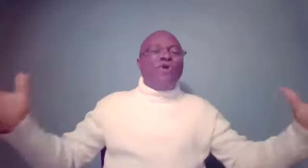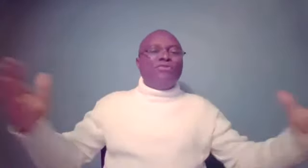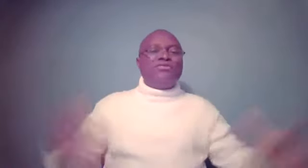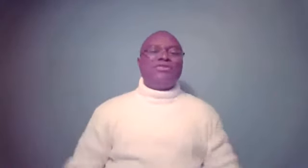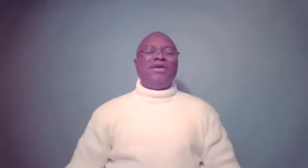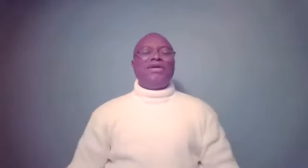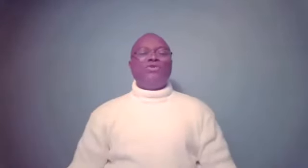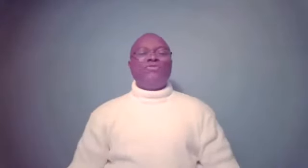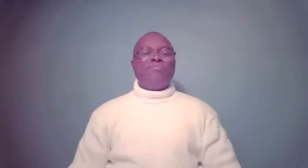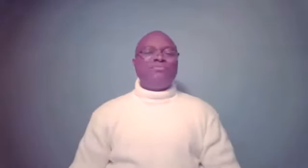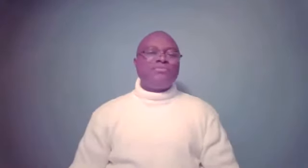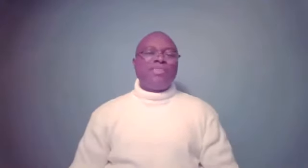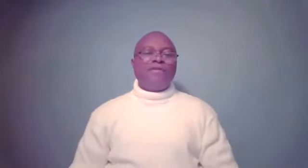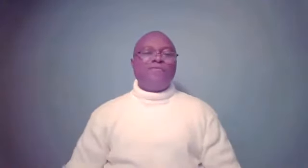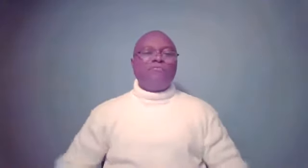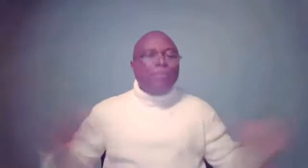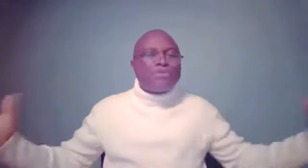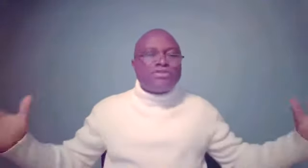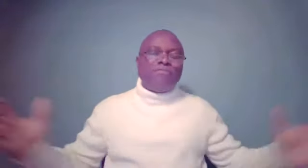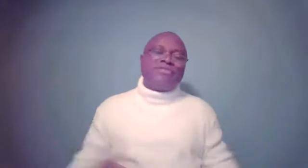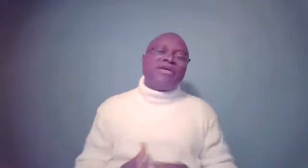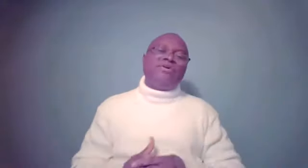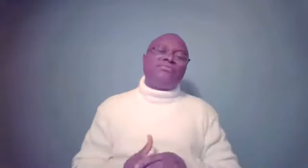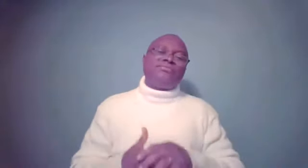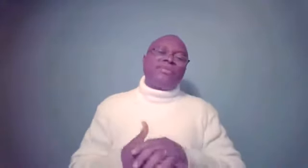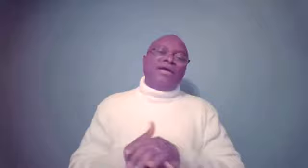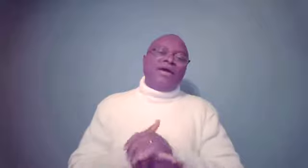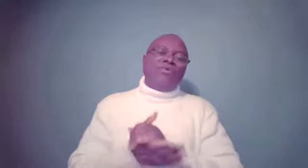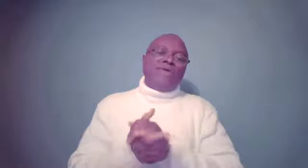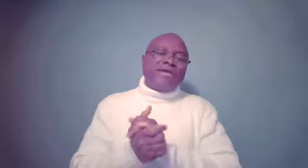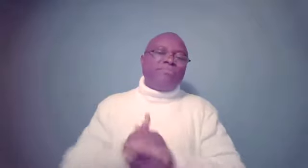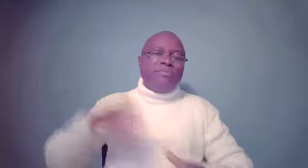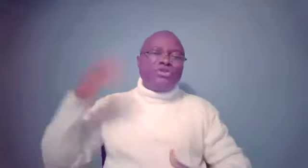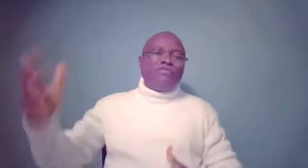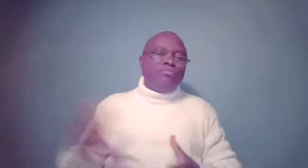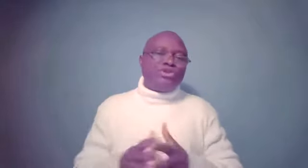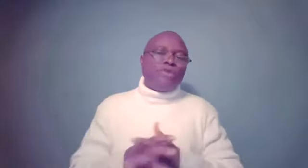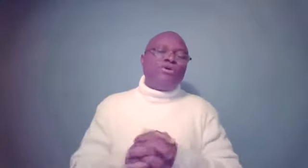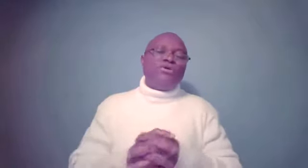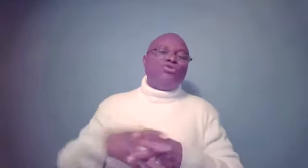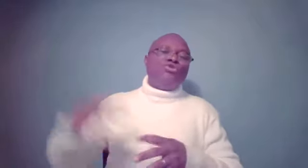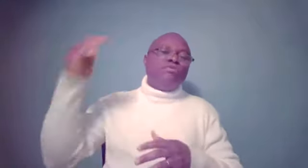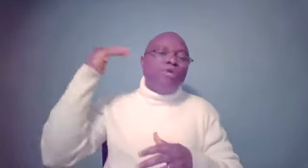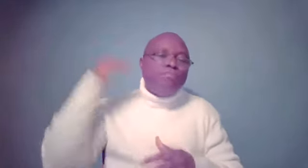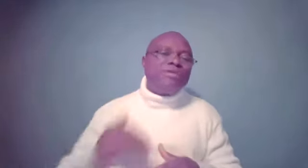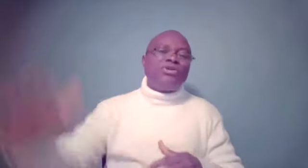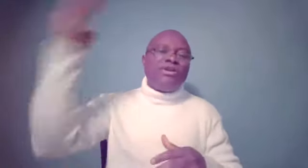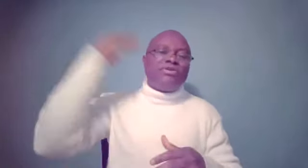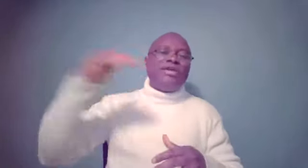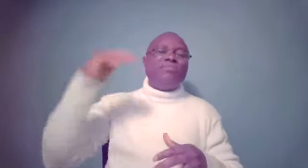Paul's and I told them for purposes of my sermon, I would ask the permission of the bishop to momentarily rename